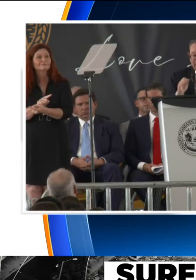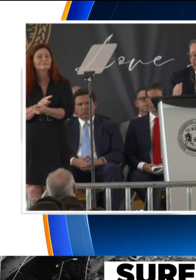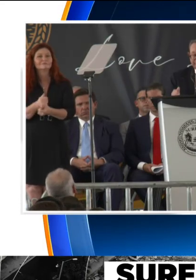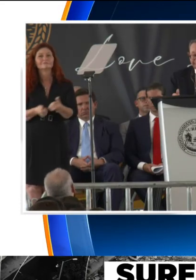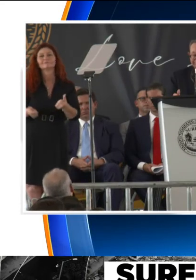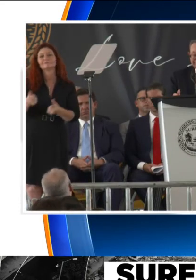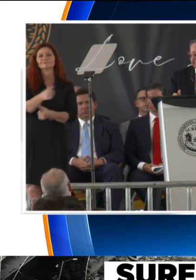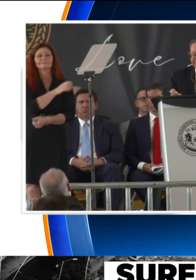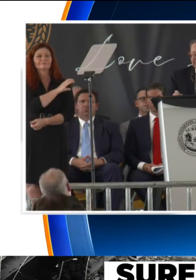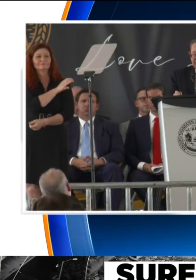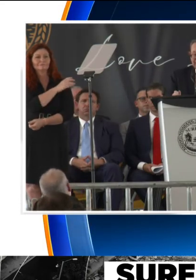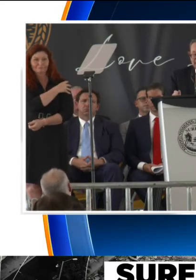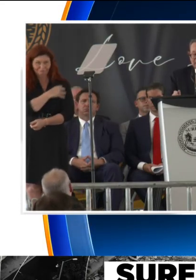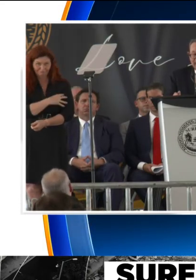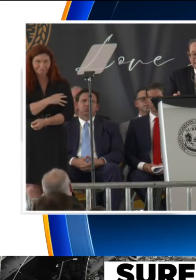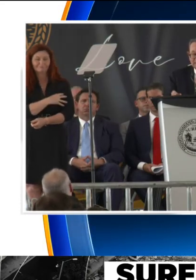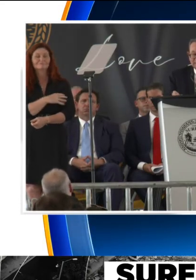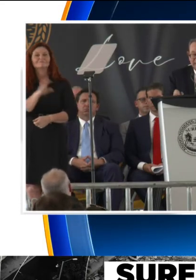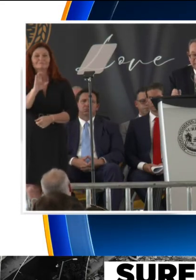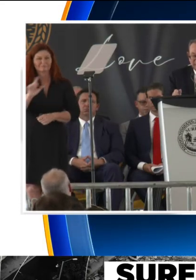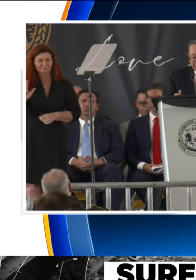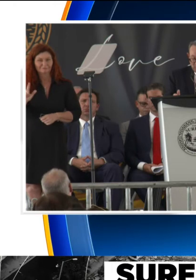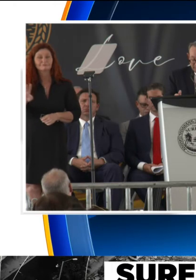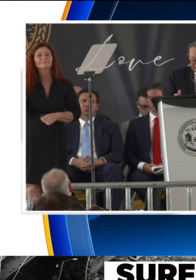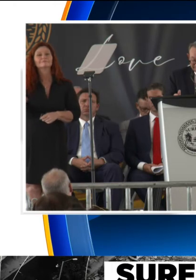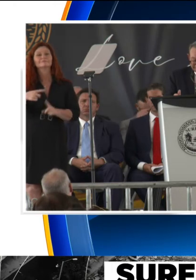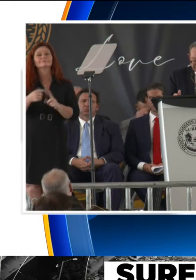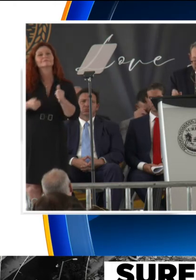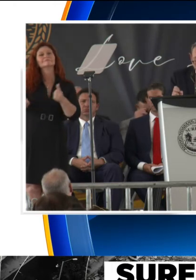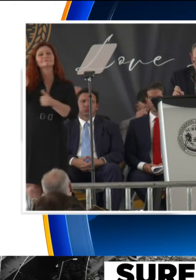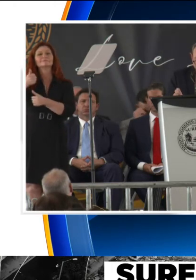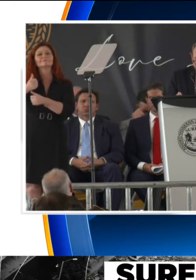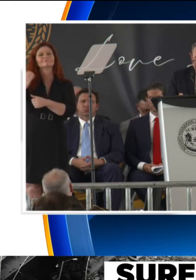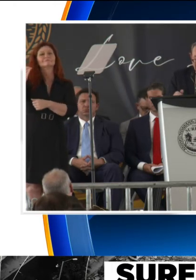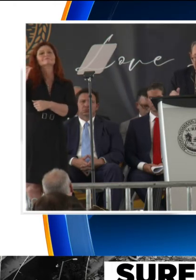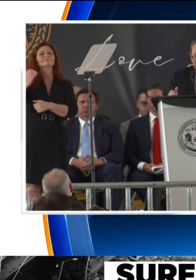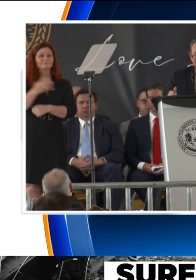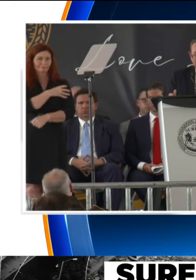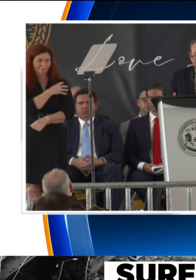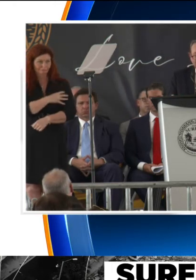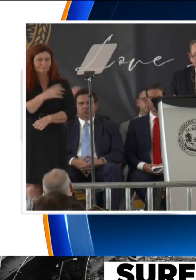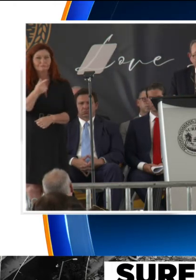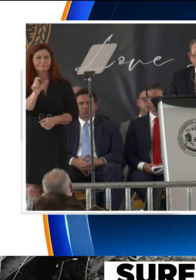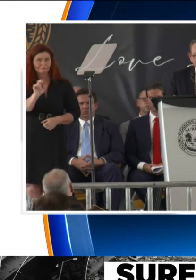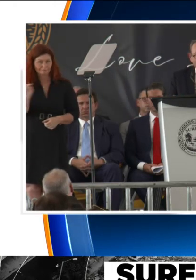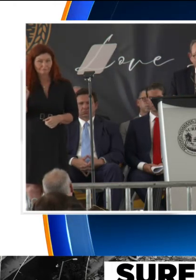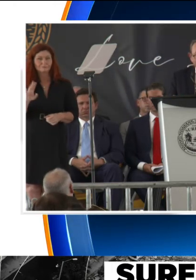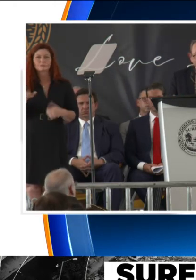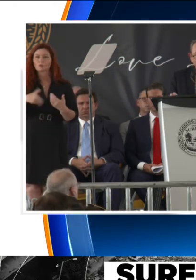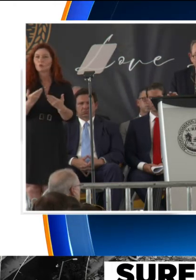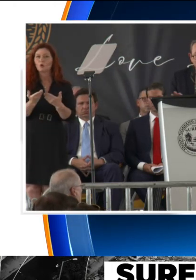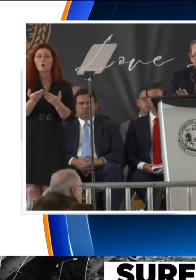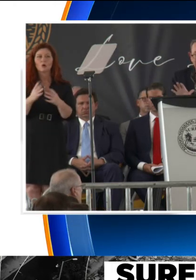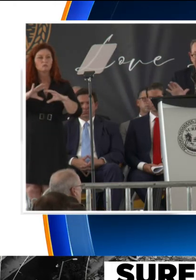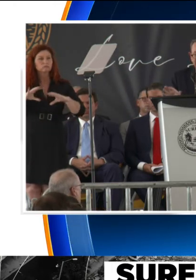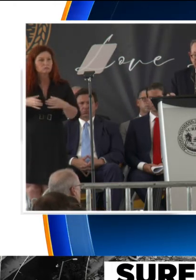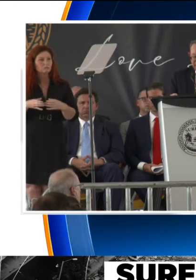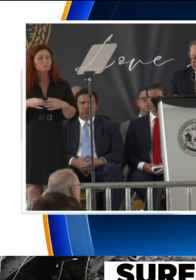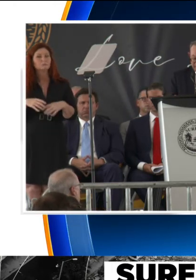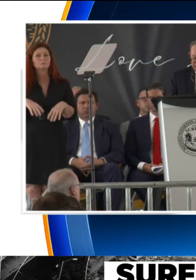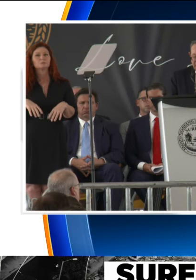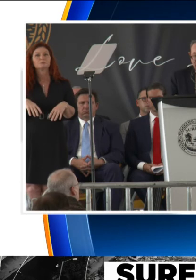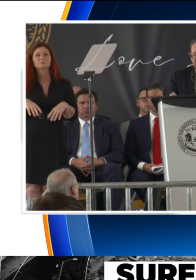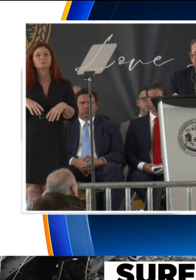Golan and General Gordon and the Homefront Command. We got